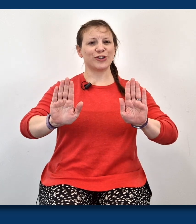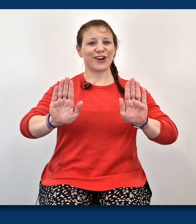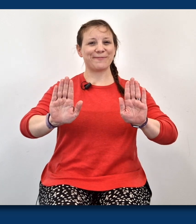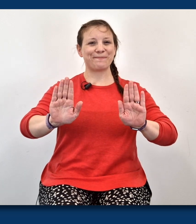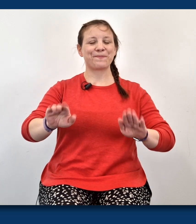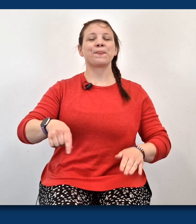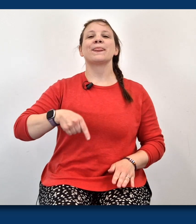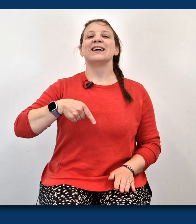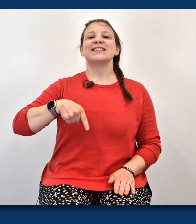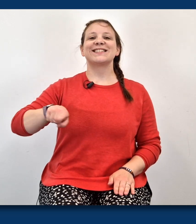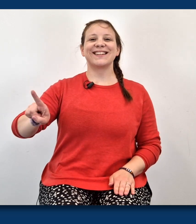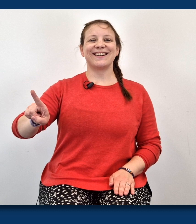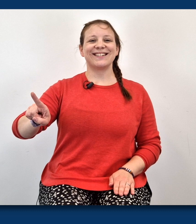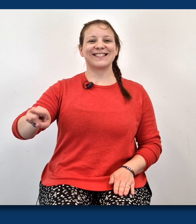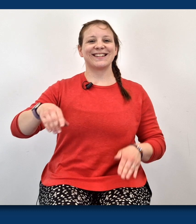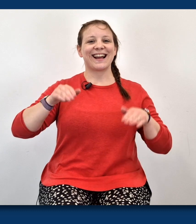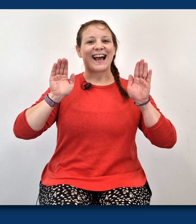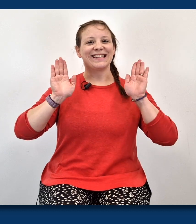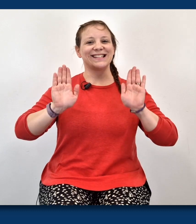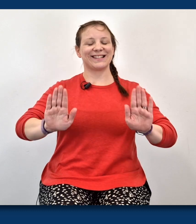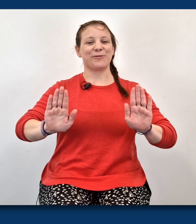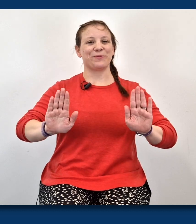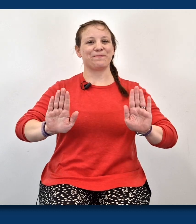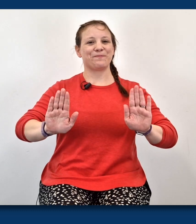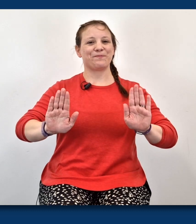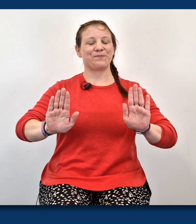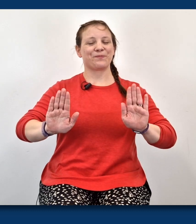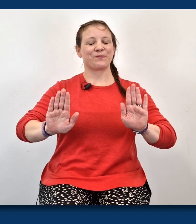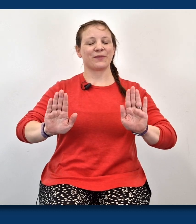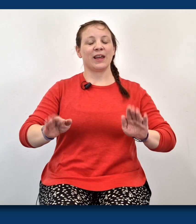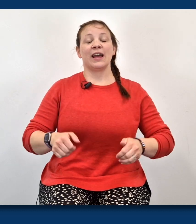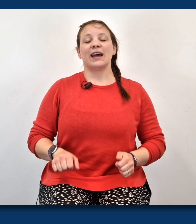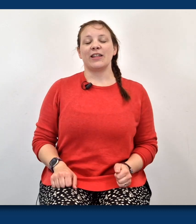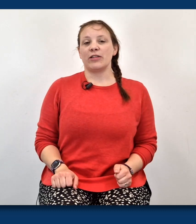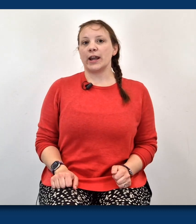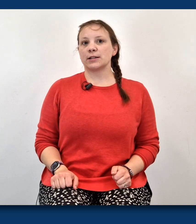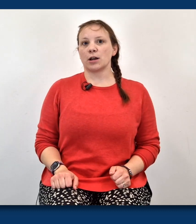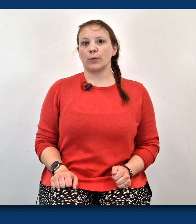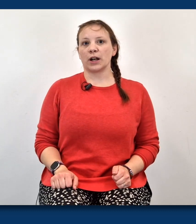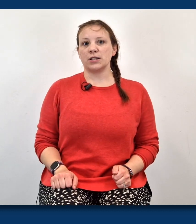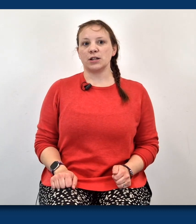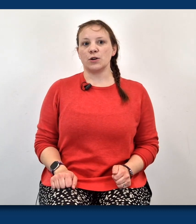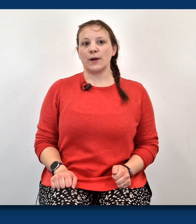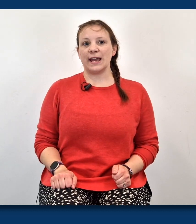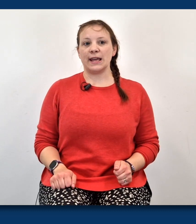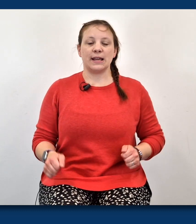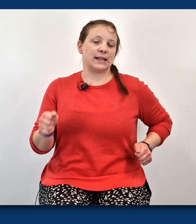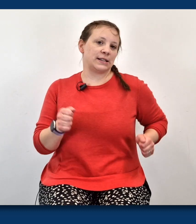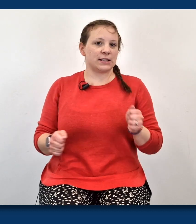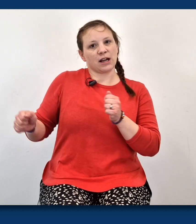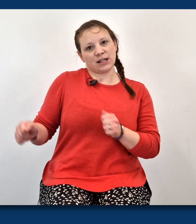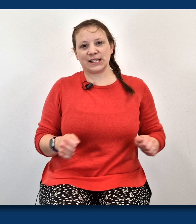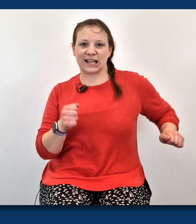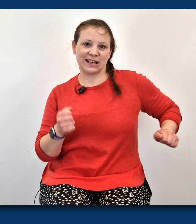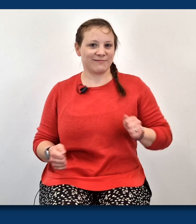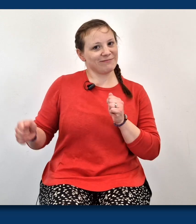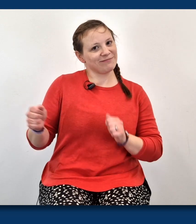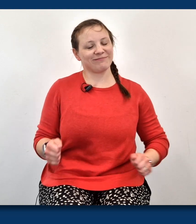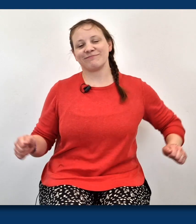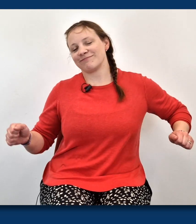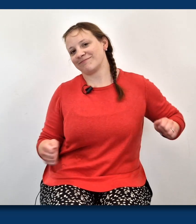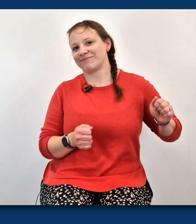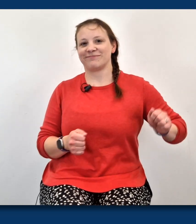One more time. Start. And stop. And then the next sign we're going to do is dancing.